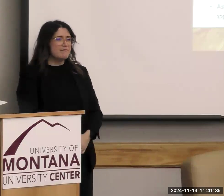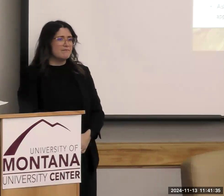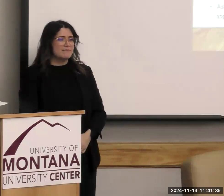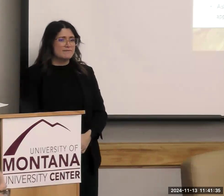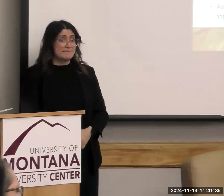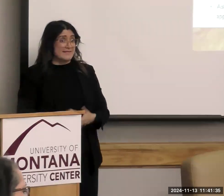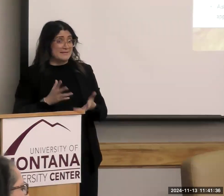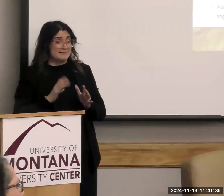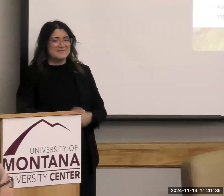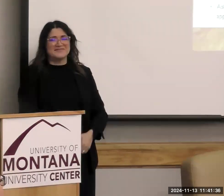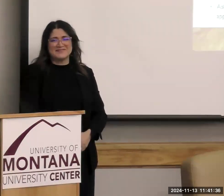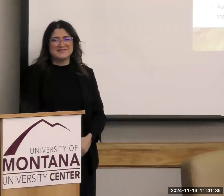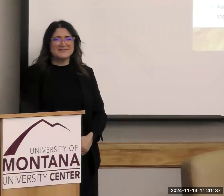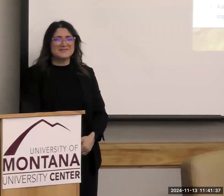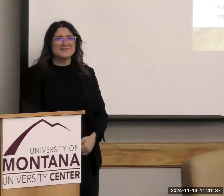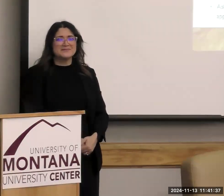Yeah.